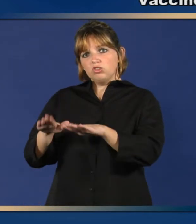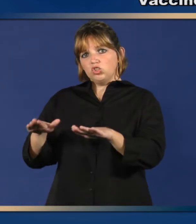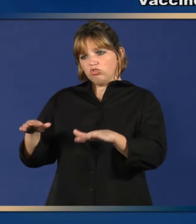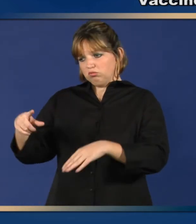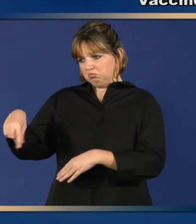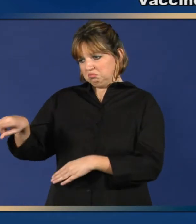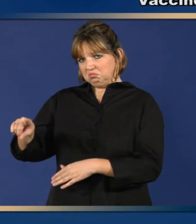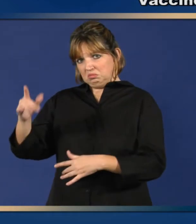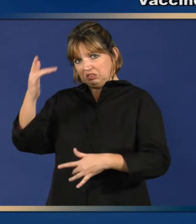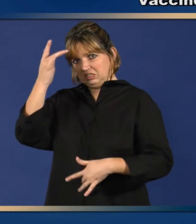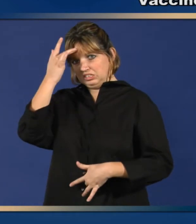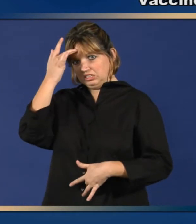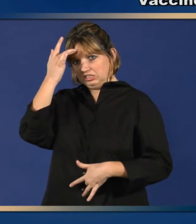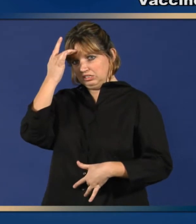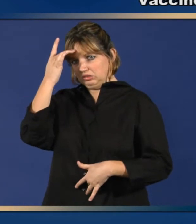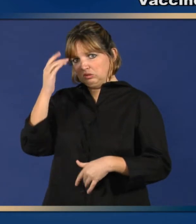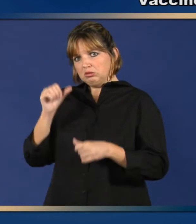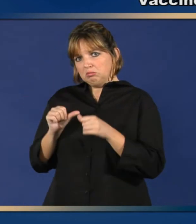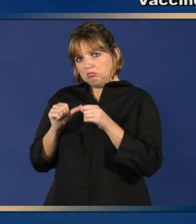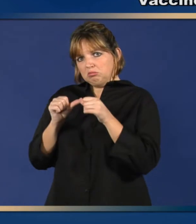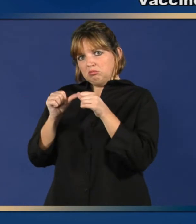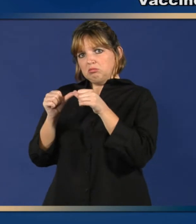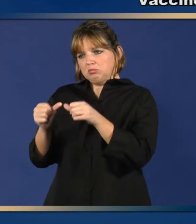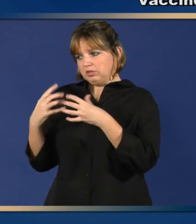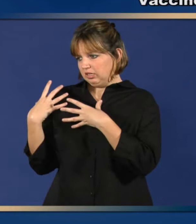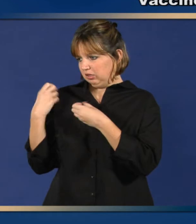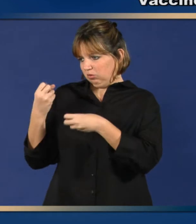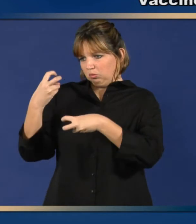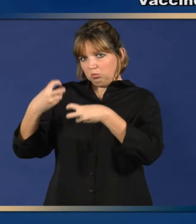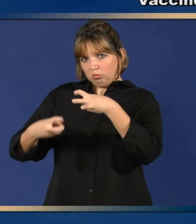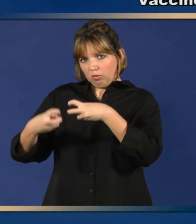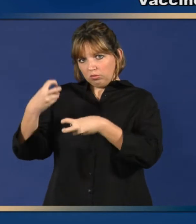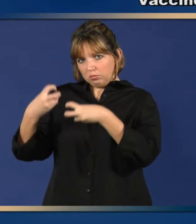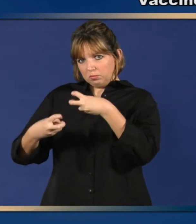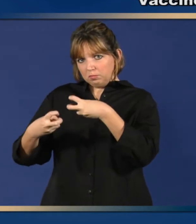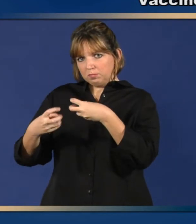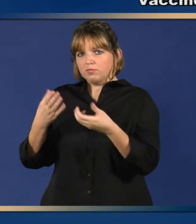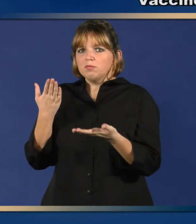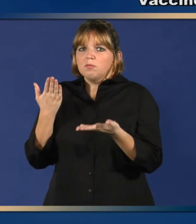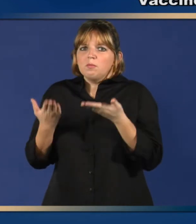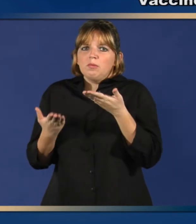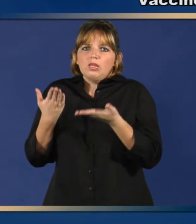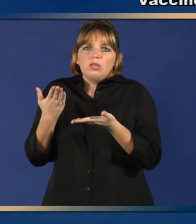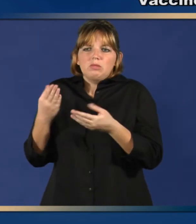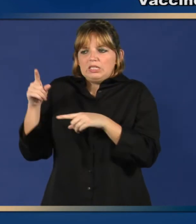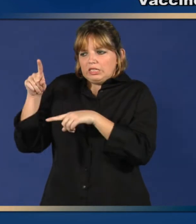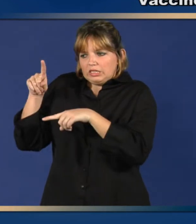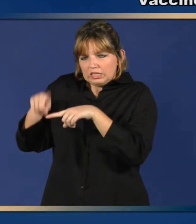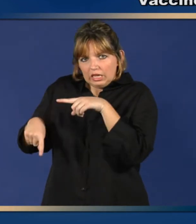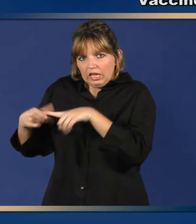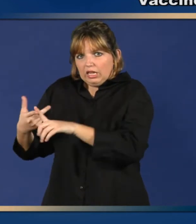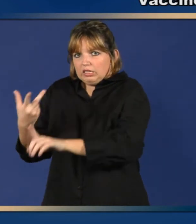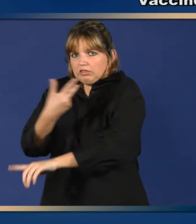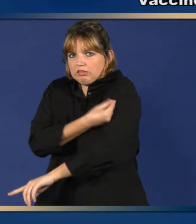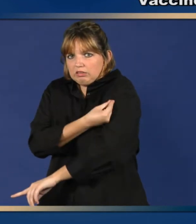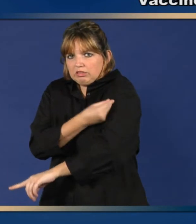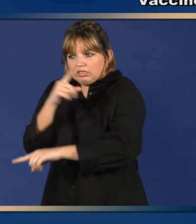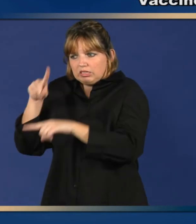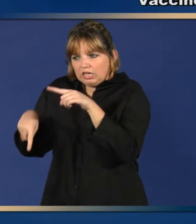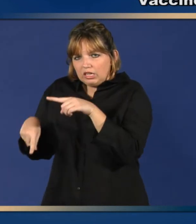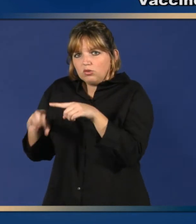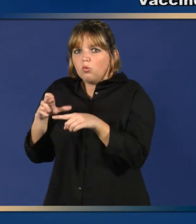with certain health problems may not be able to get some vaccines or may need to get them later.